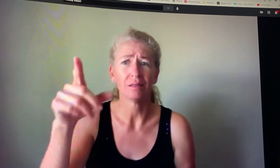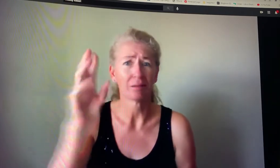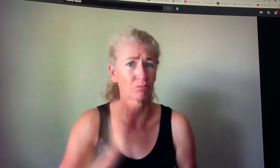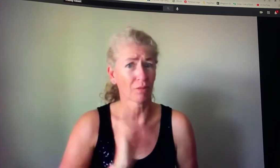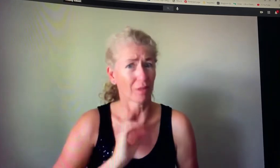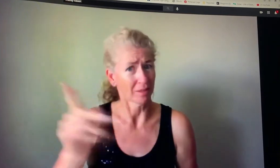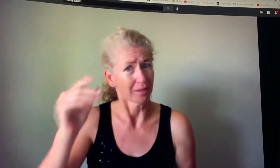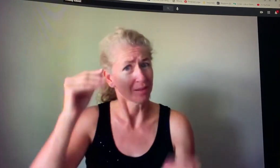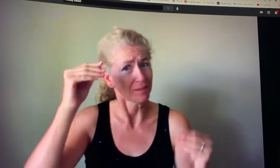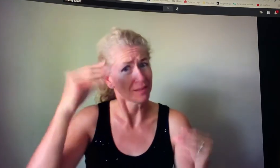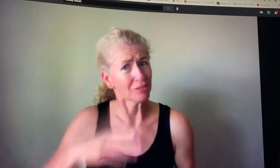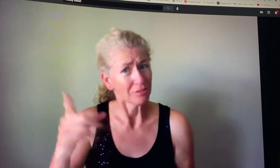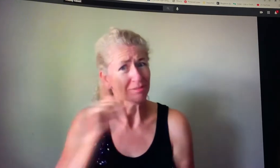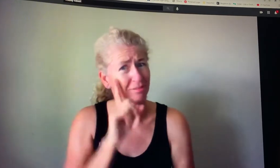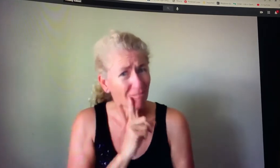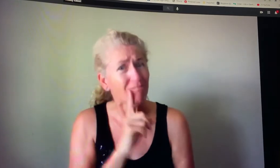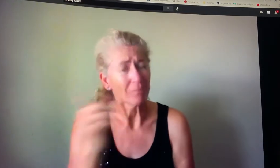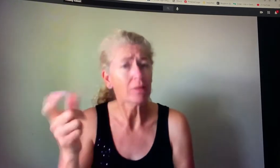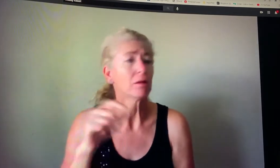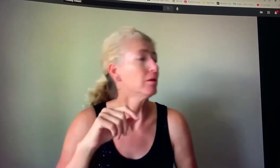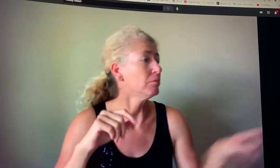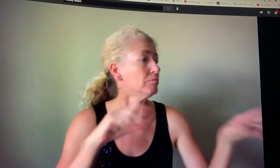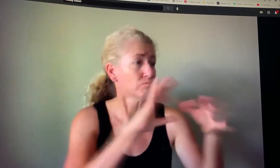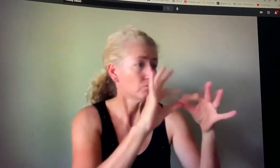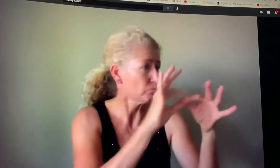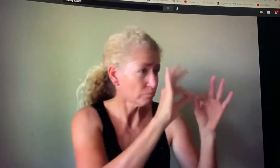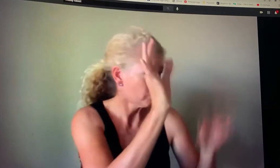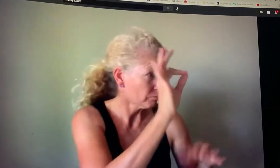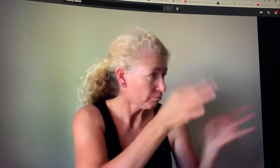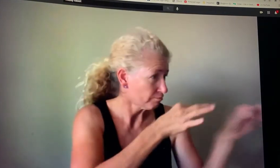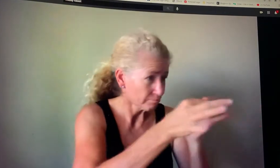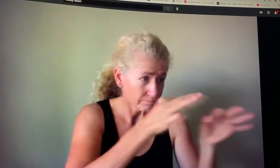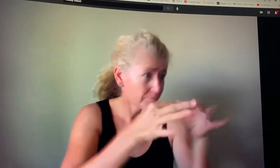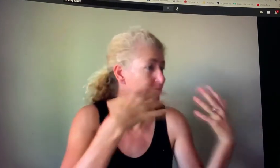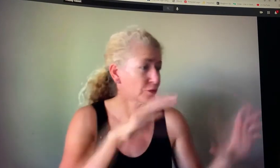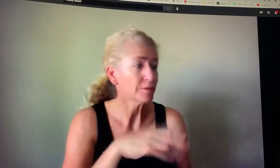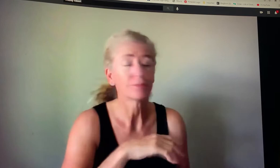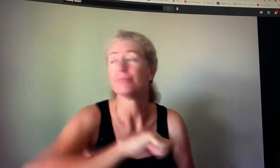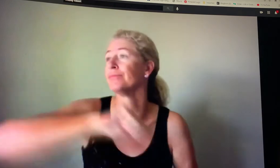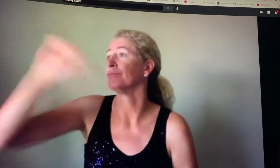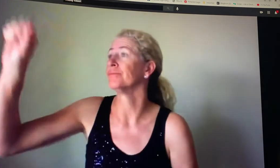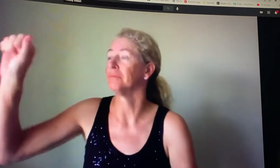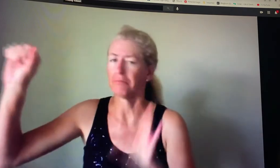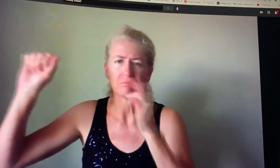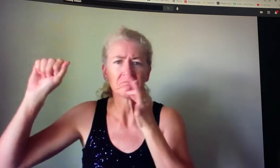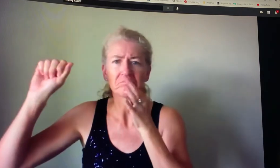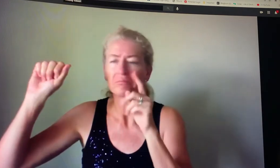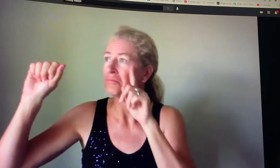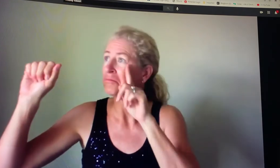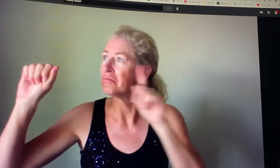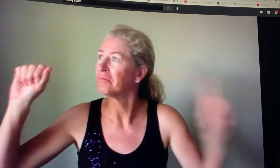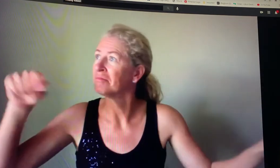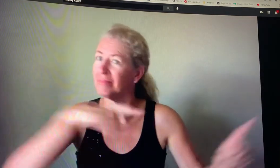we were at this group of girls we were notorious for the endless chatter that we always had